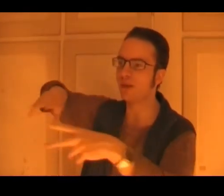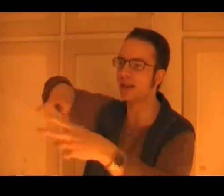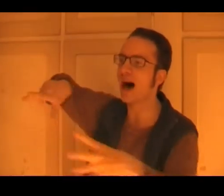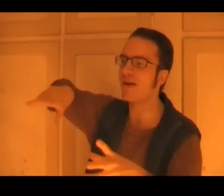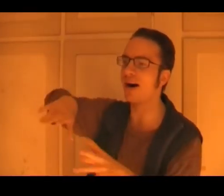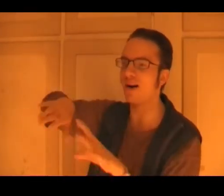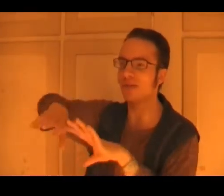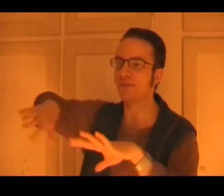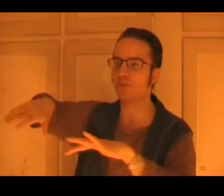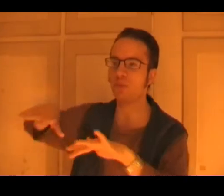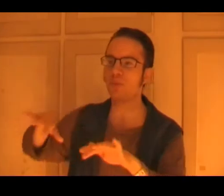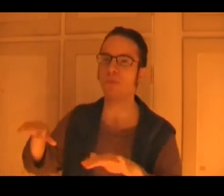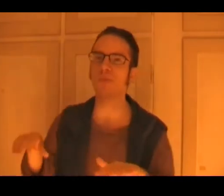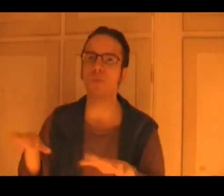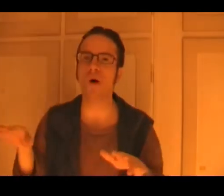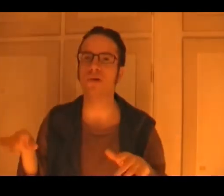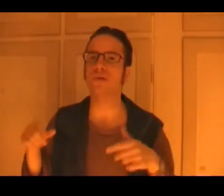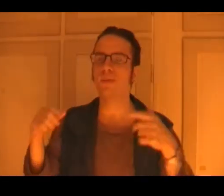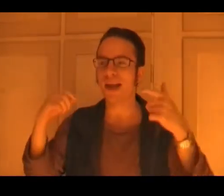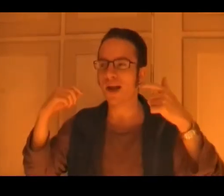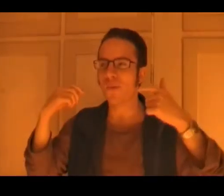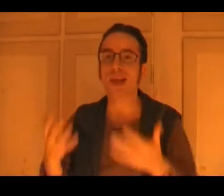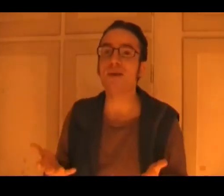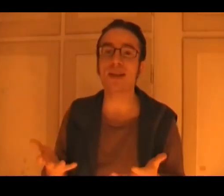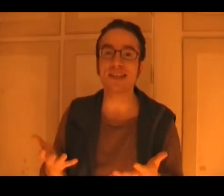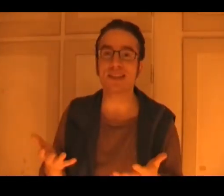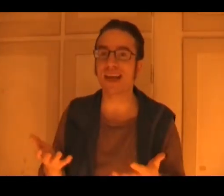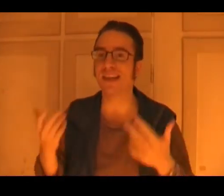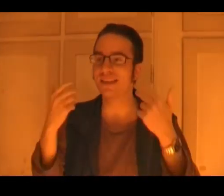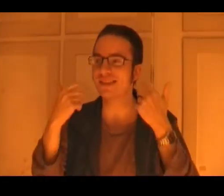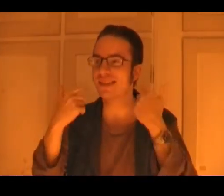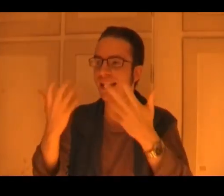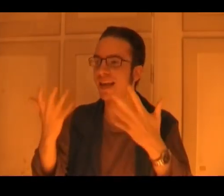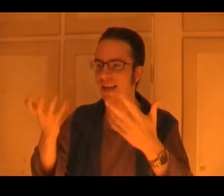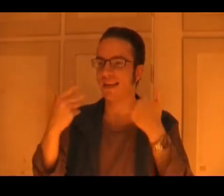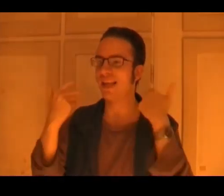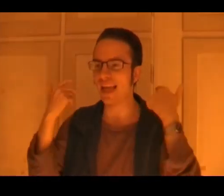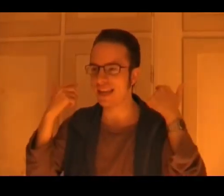lava on the water, we can't relate to that, that doesn't, it,